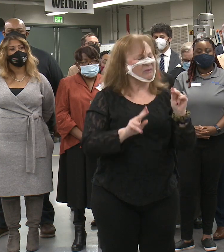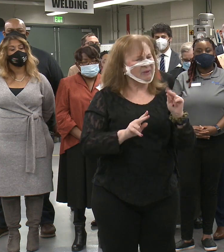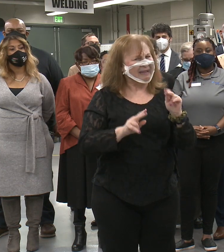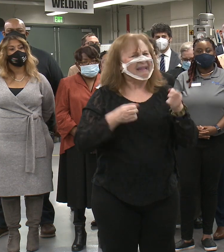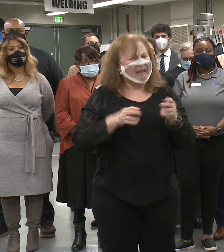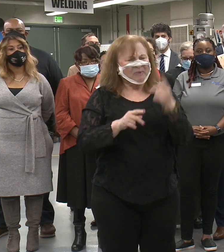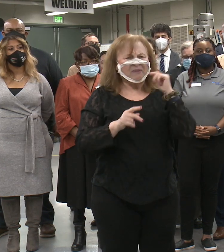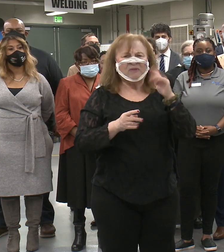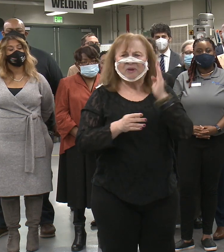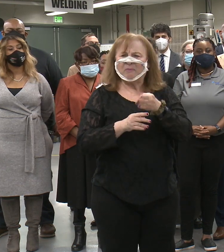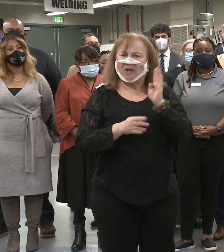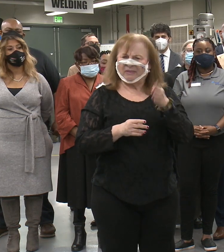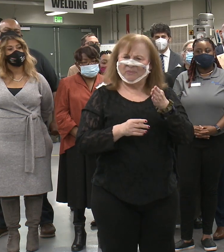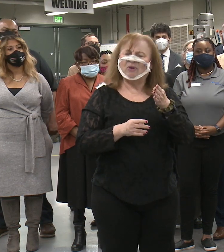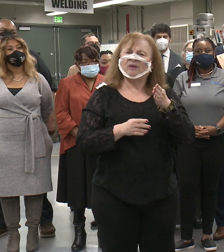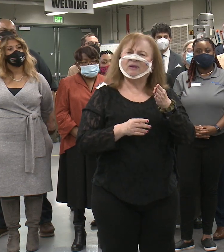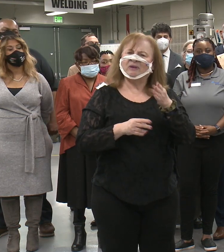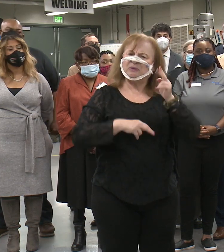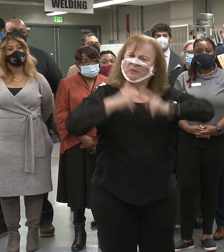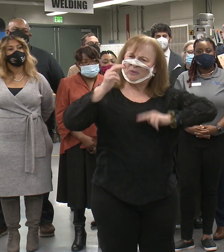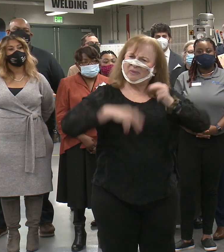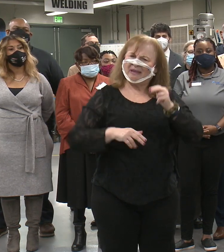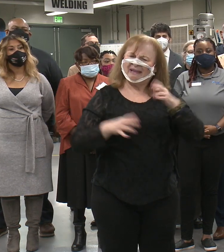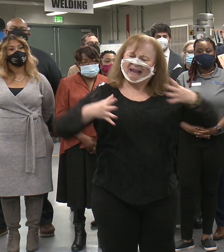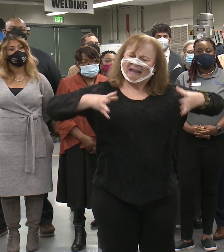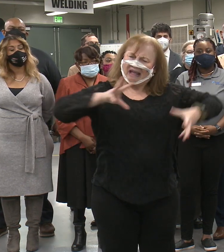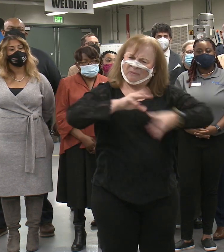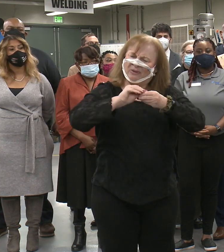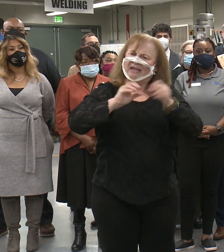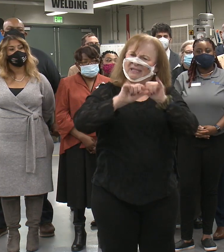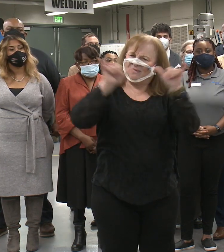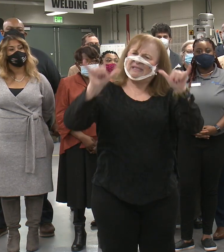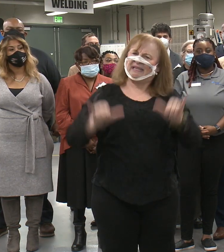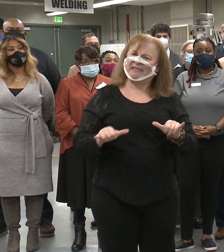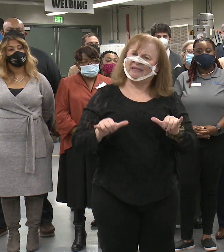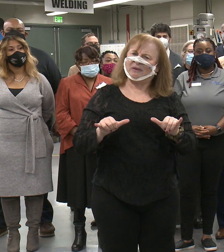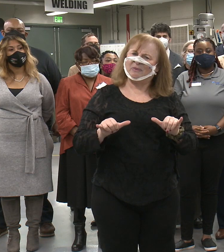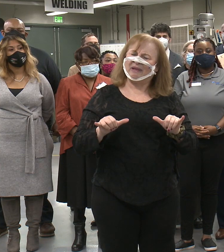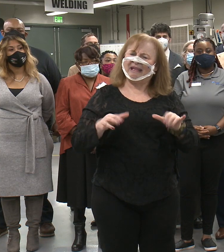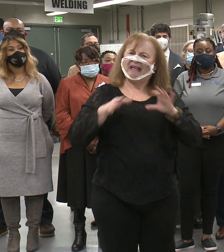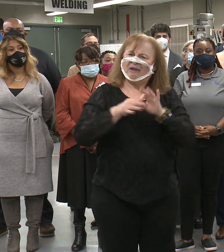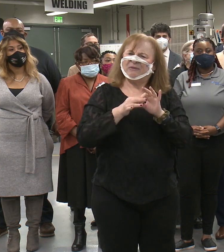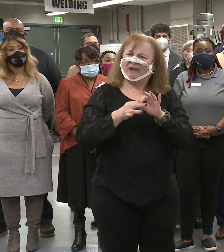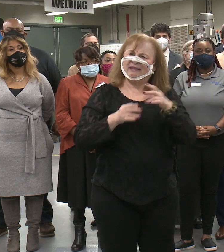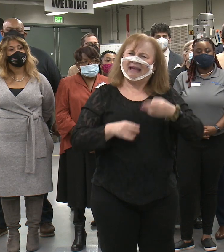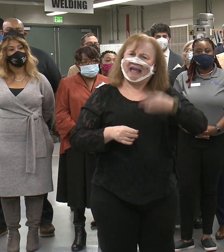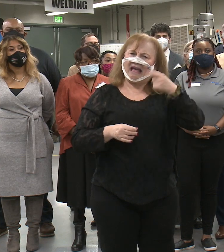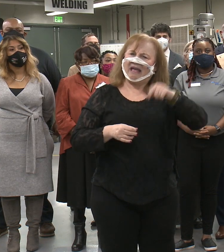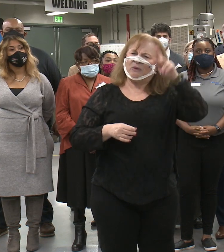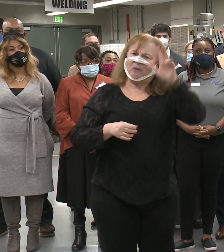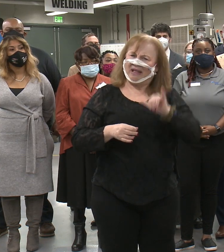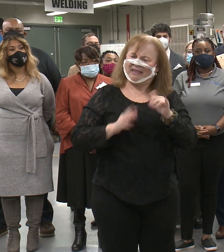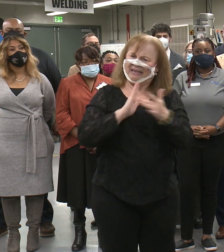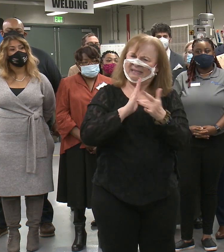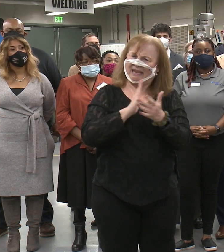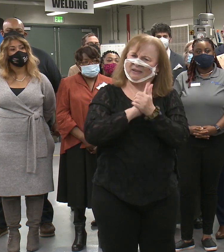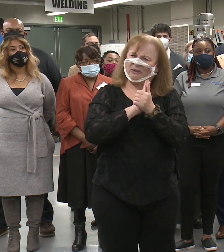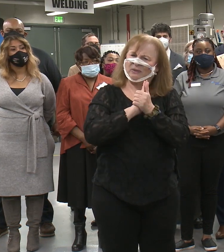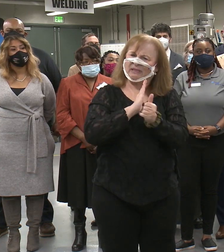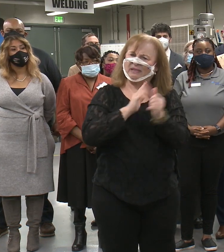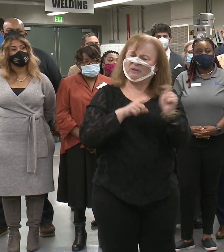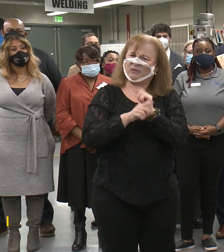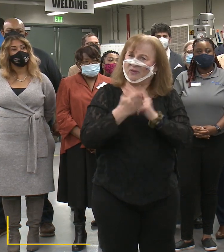really an opportunity for Baltimore to build a comprehensive system around our high-quality technical skills training